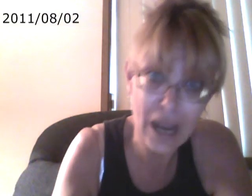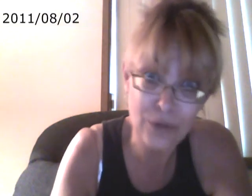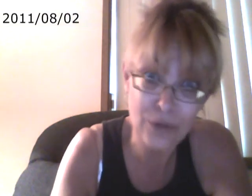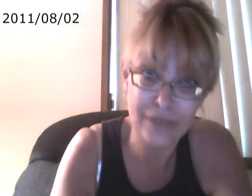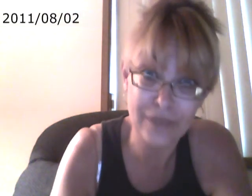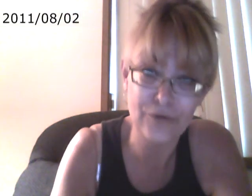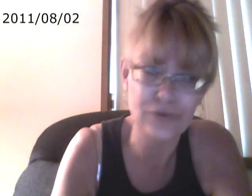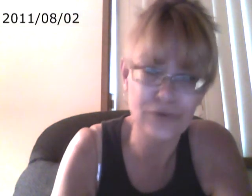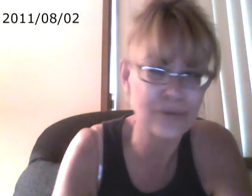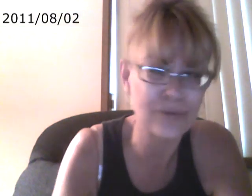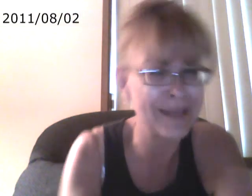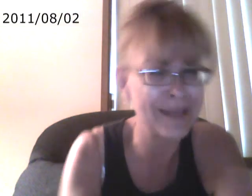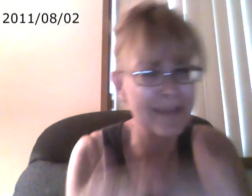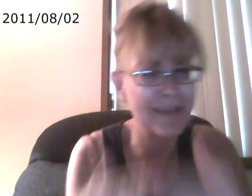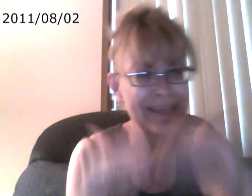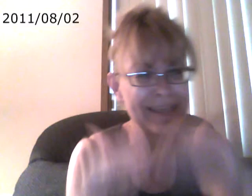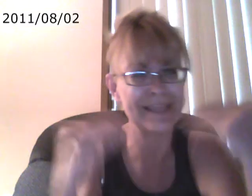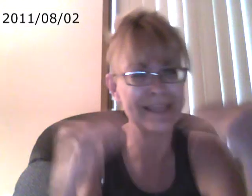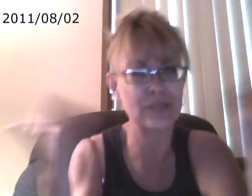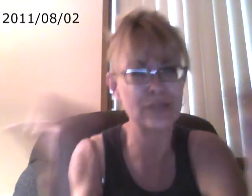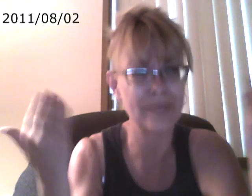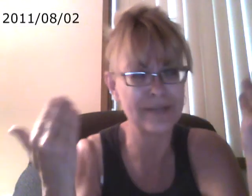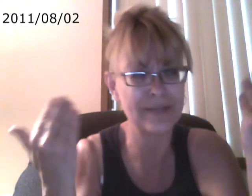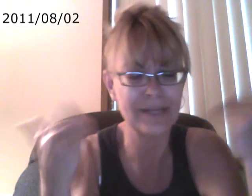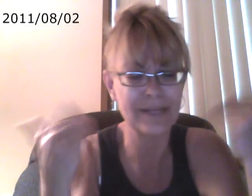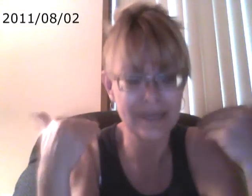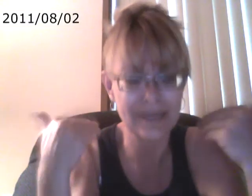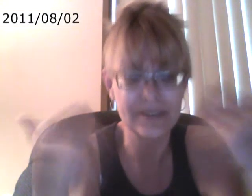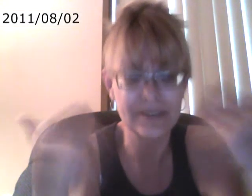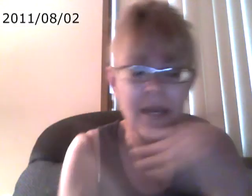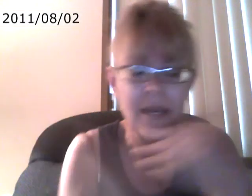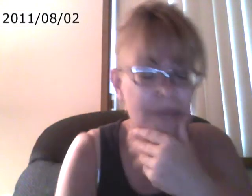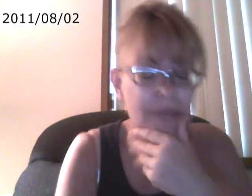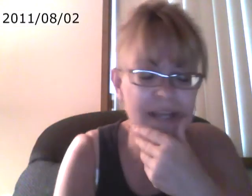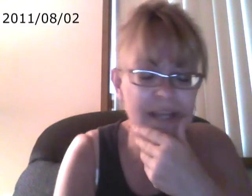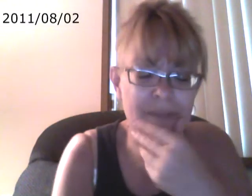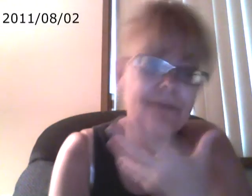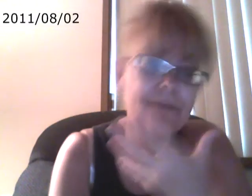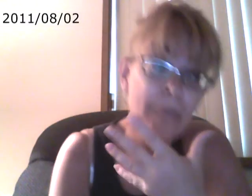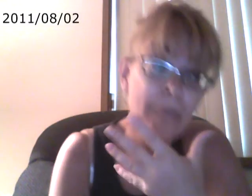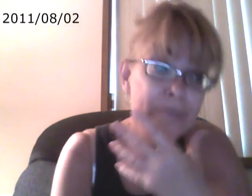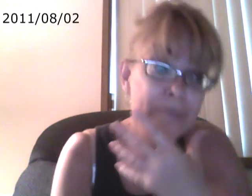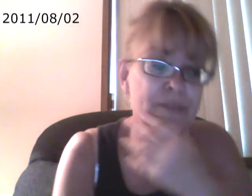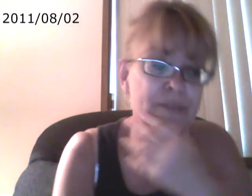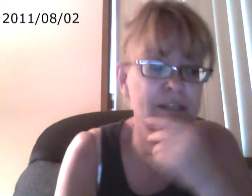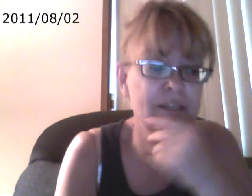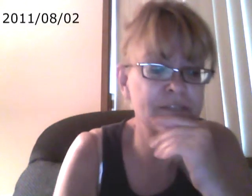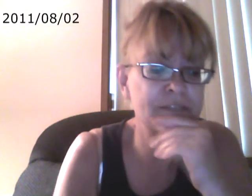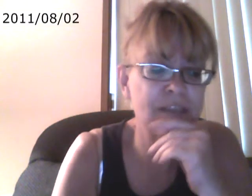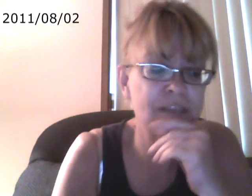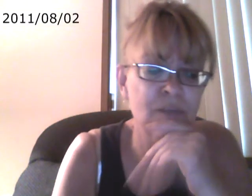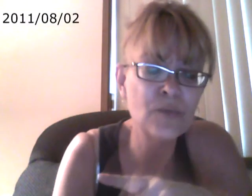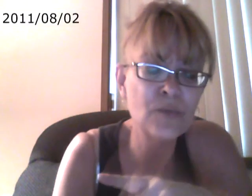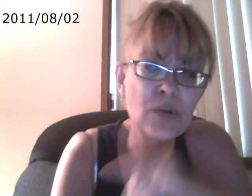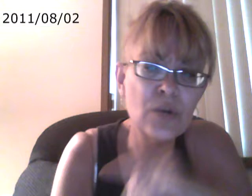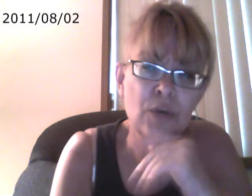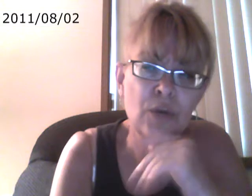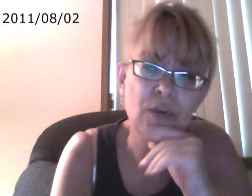they've earned their money by thinking that they're better than anybody else. But I mean, from my perspective, it's like, what's more, who has